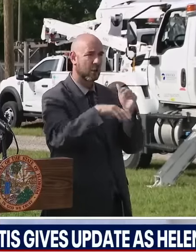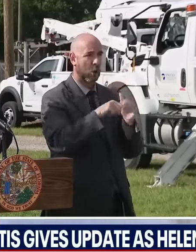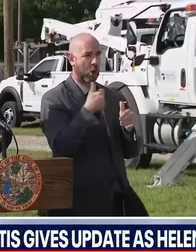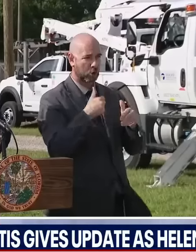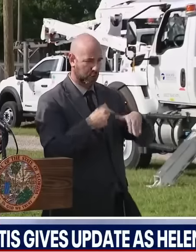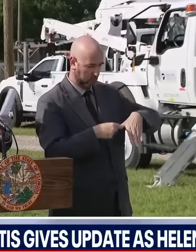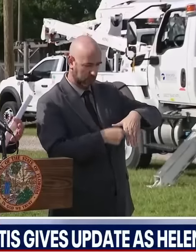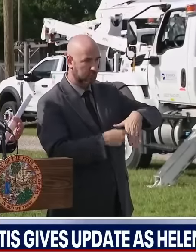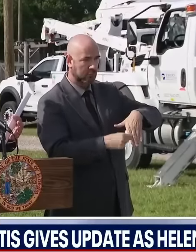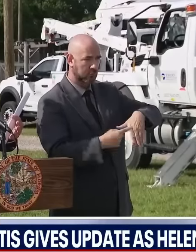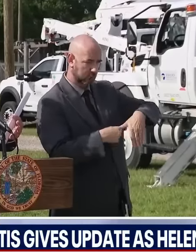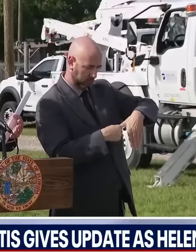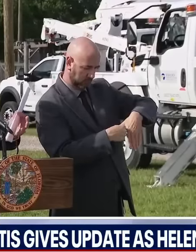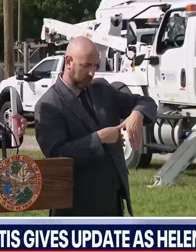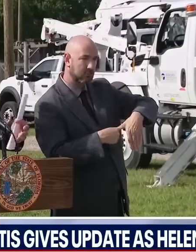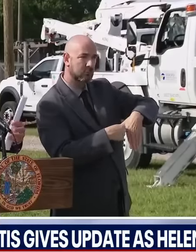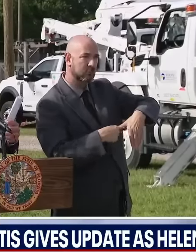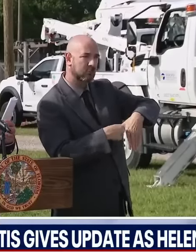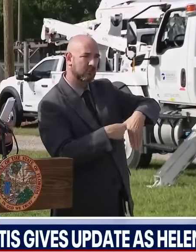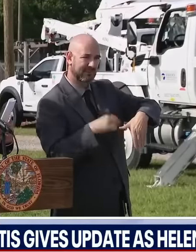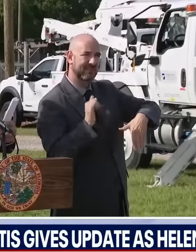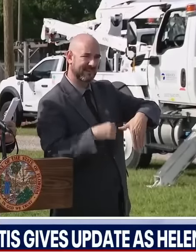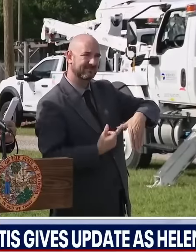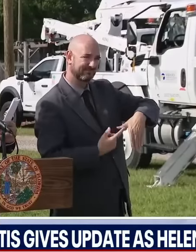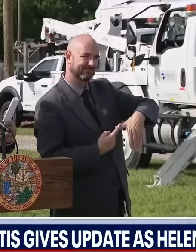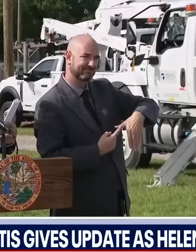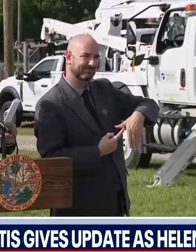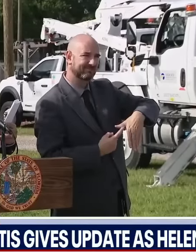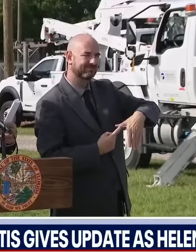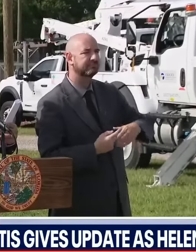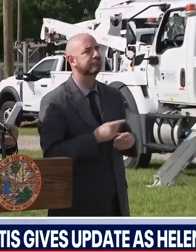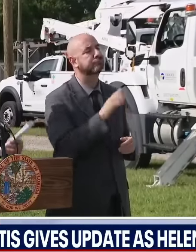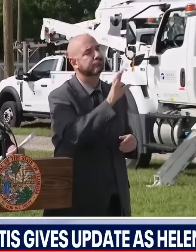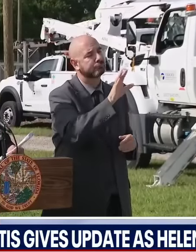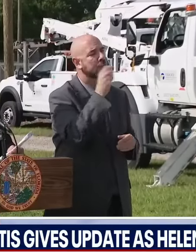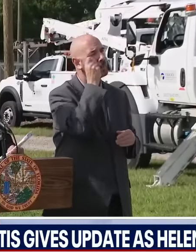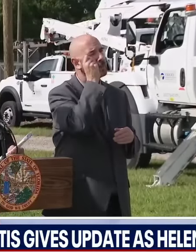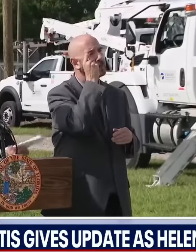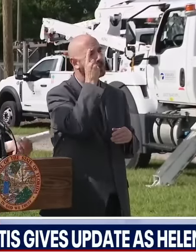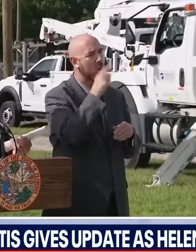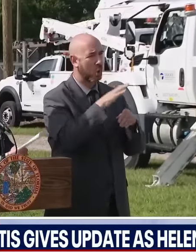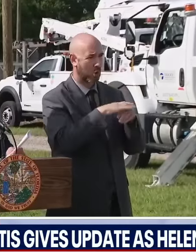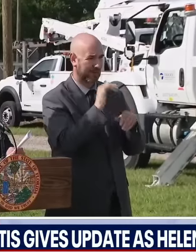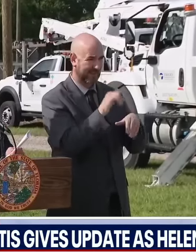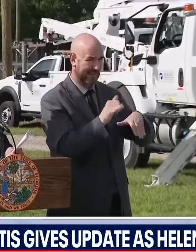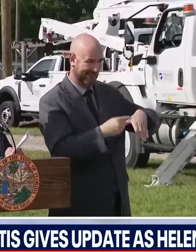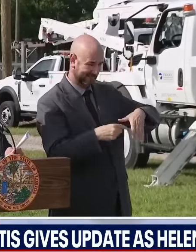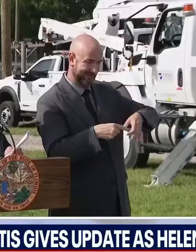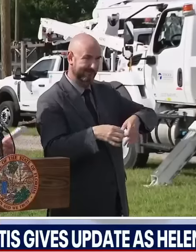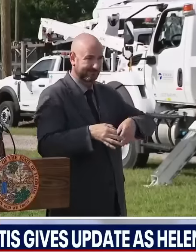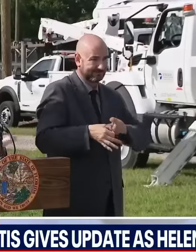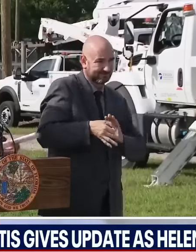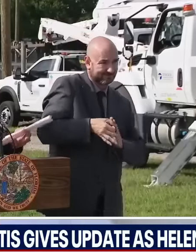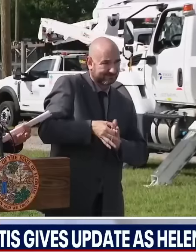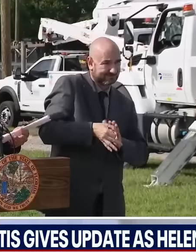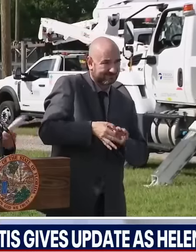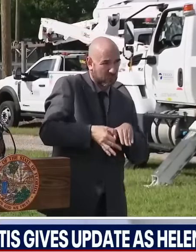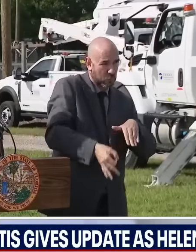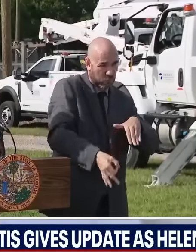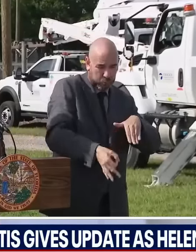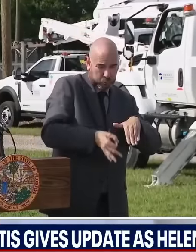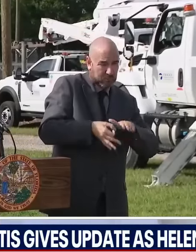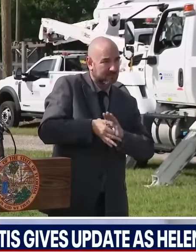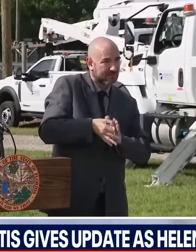of Florida, like northeast Florida. But it's because a lot on the right side of the storm is just going to cause more problems. That's why, like, when these